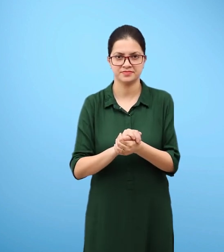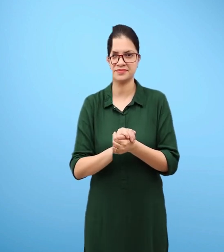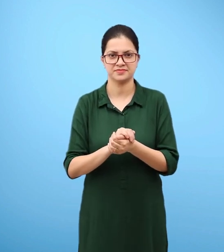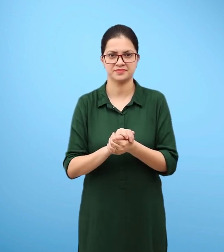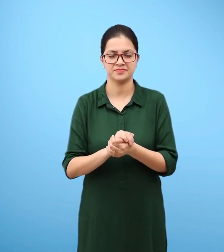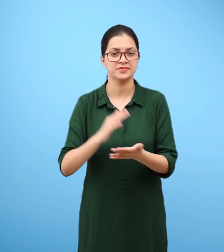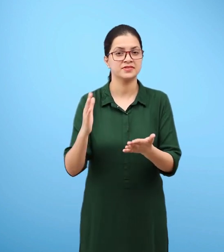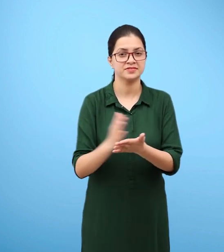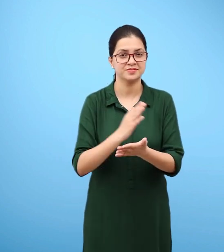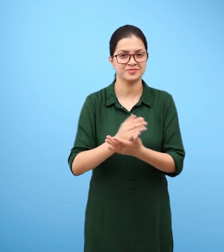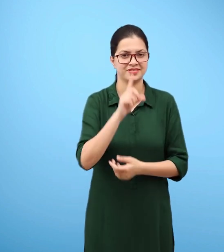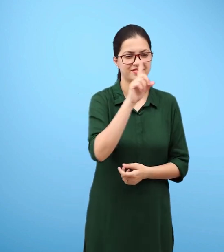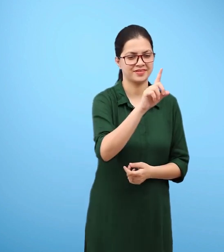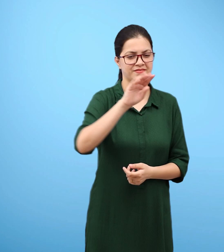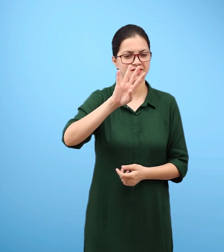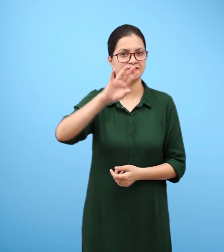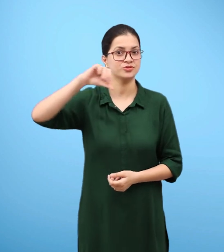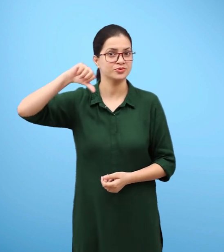Page 149